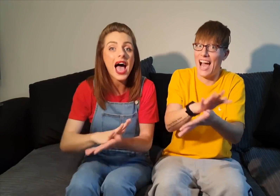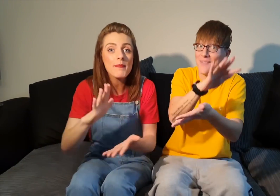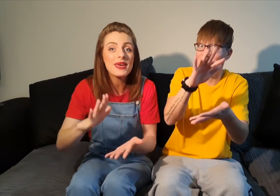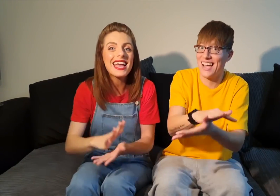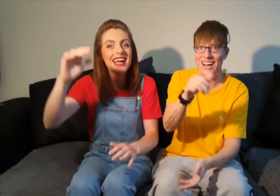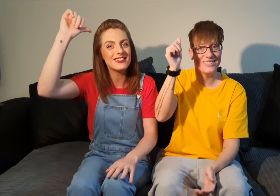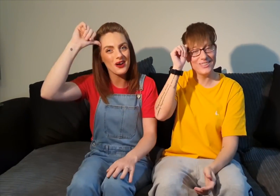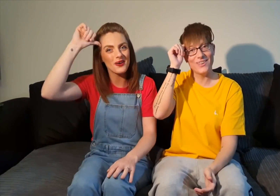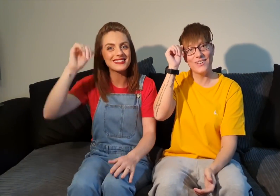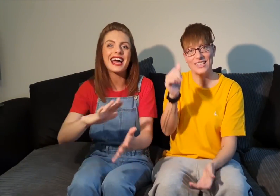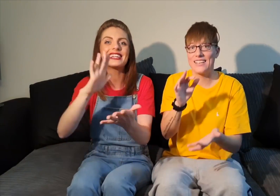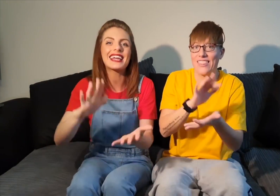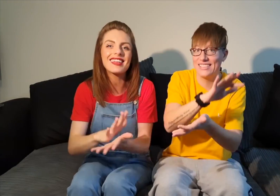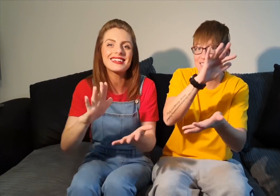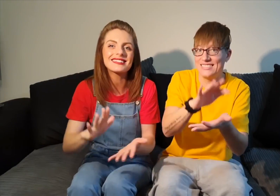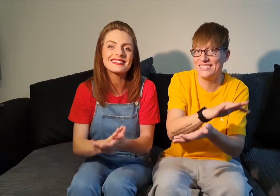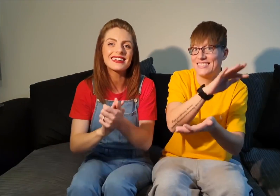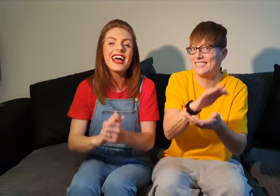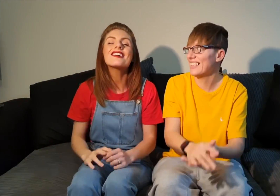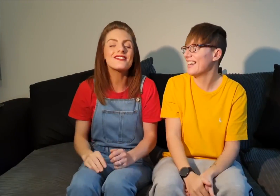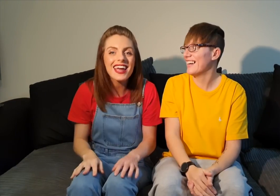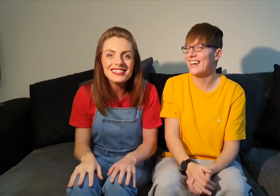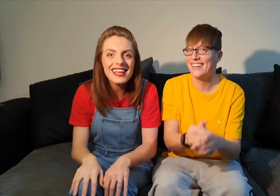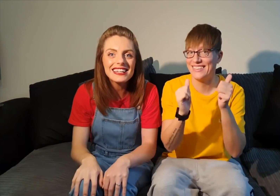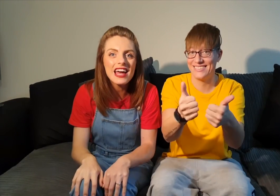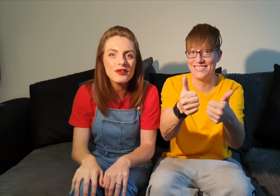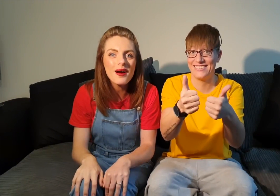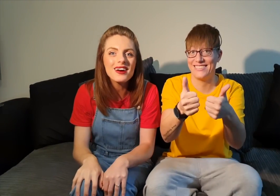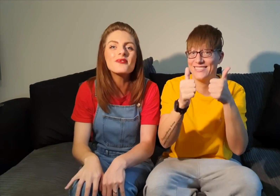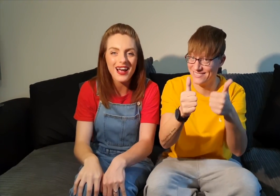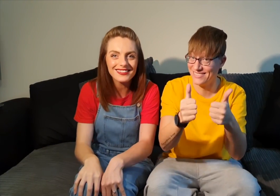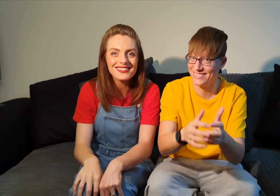happy and you know it sign like this great signing everyone well done